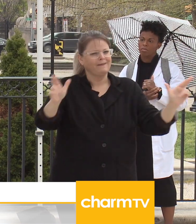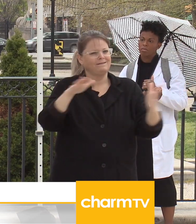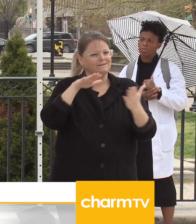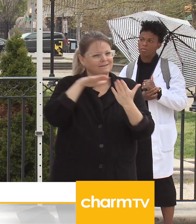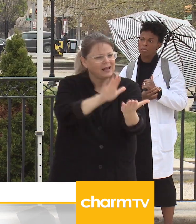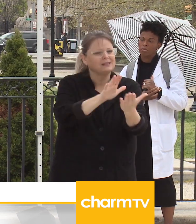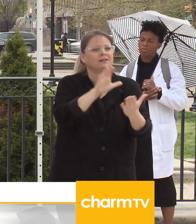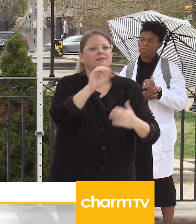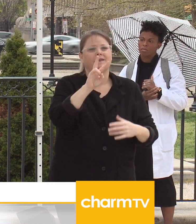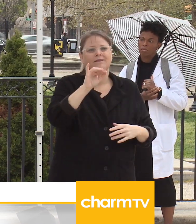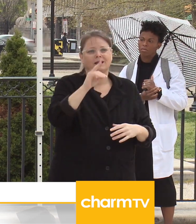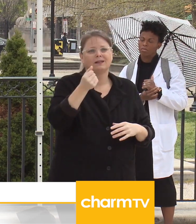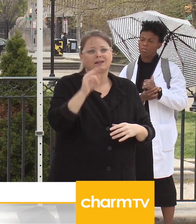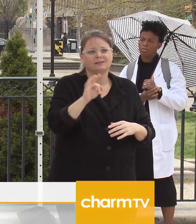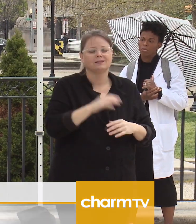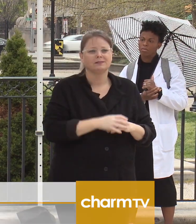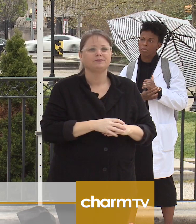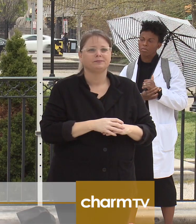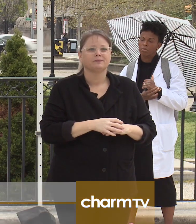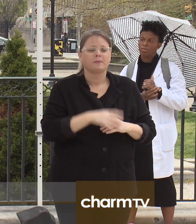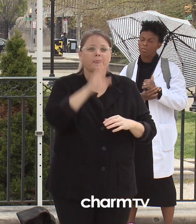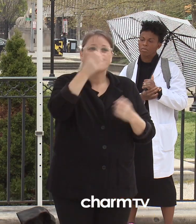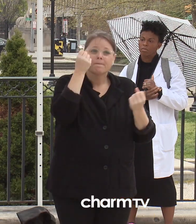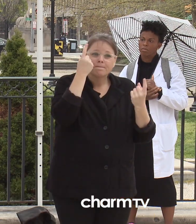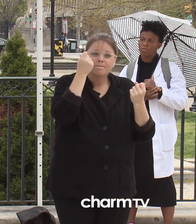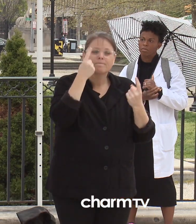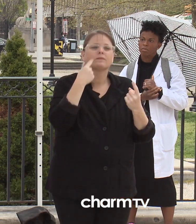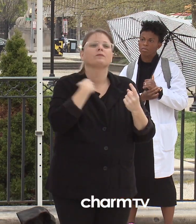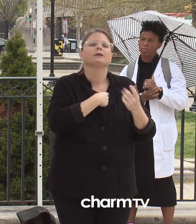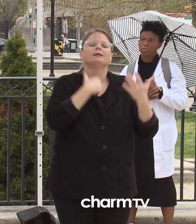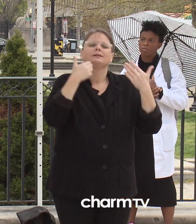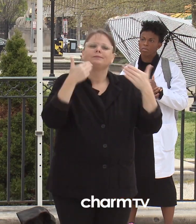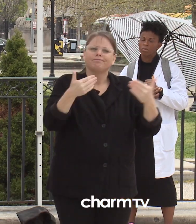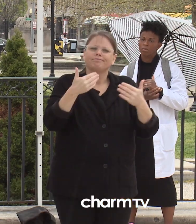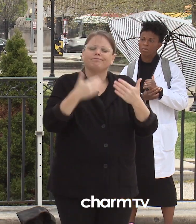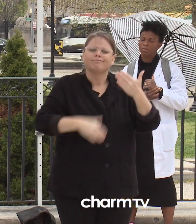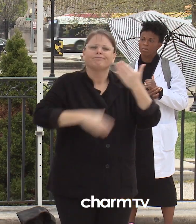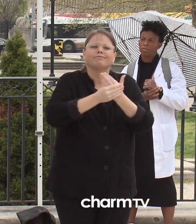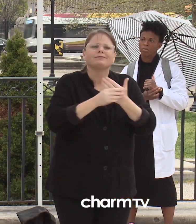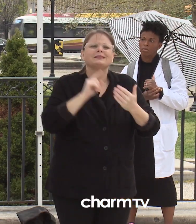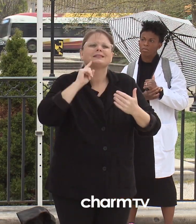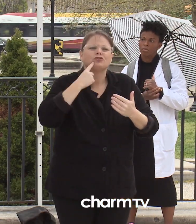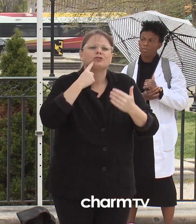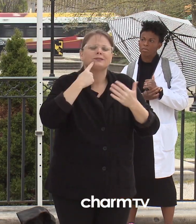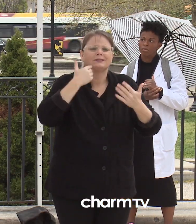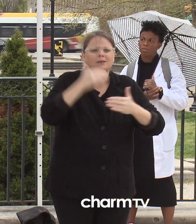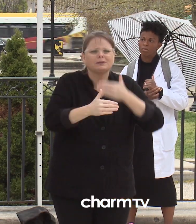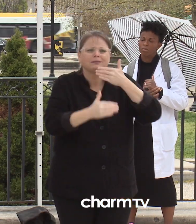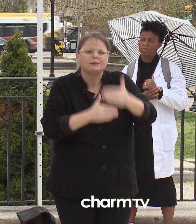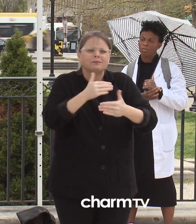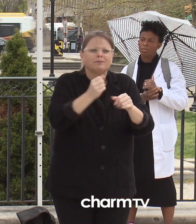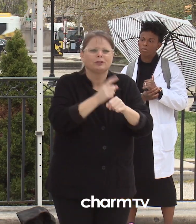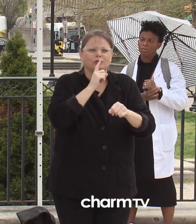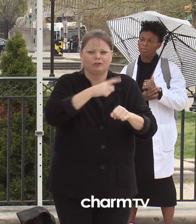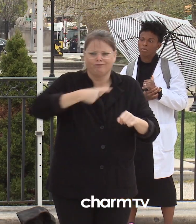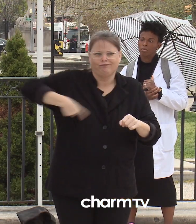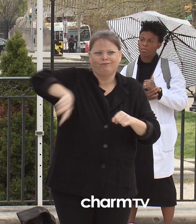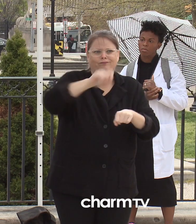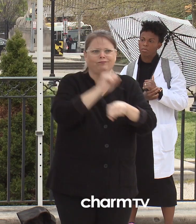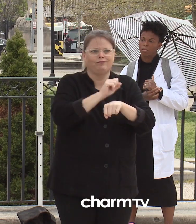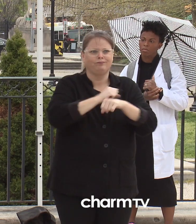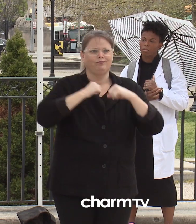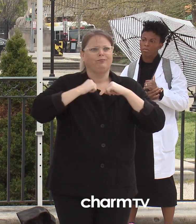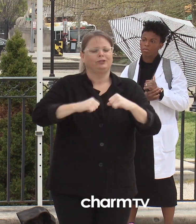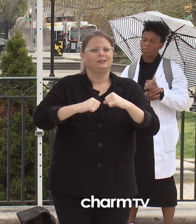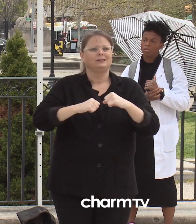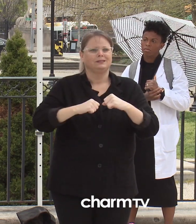Consequently, we've taken several progressive steps to ensure the safety of our members while remaining focused on the well-being of our